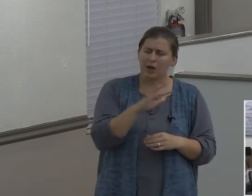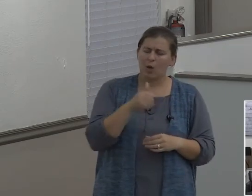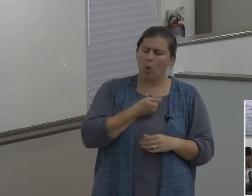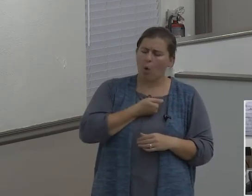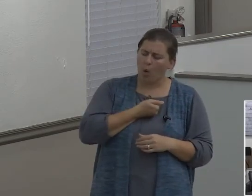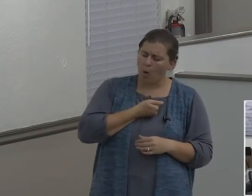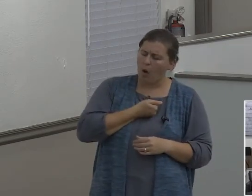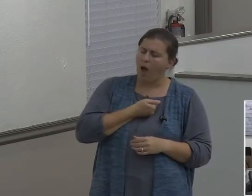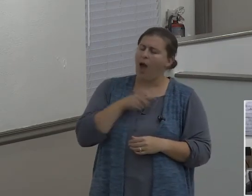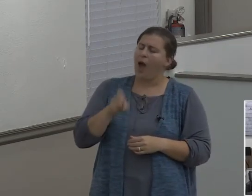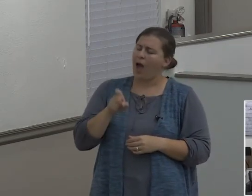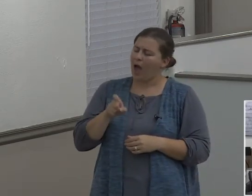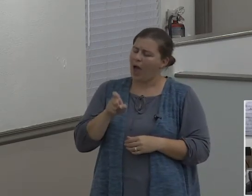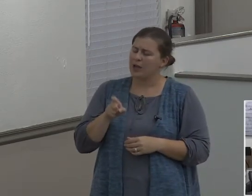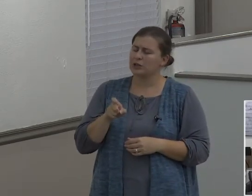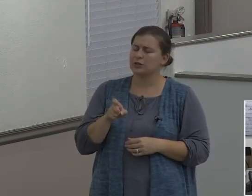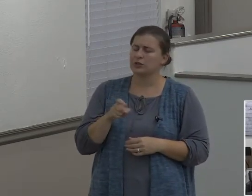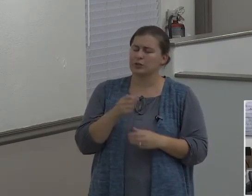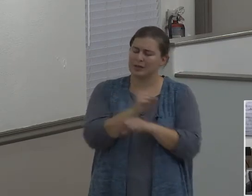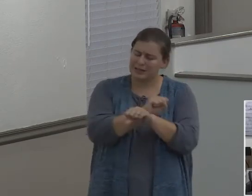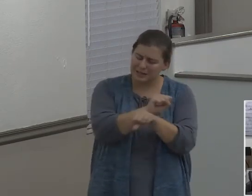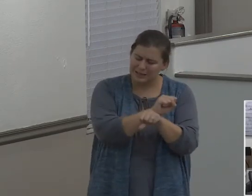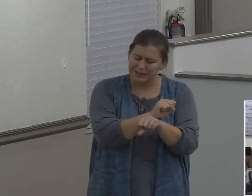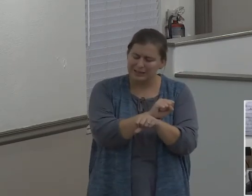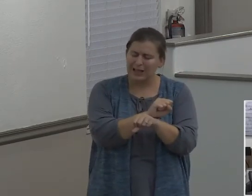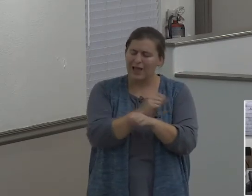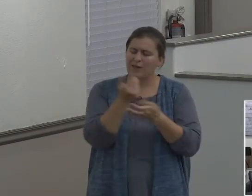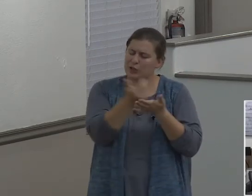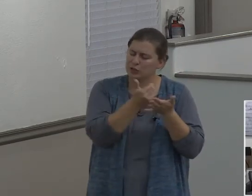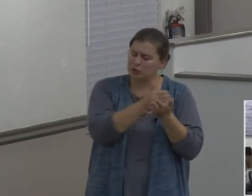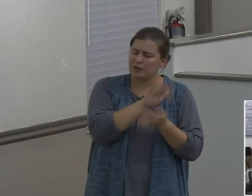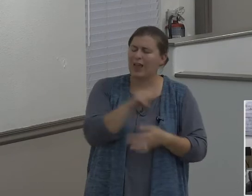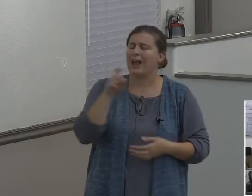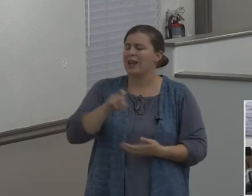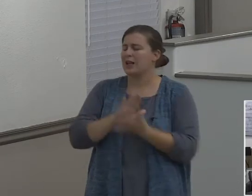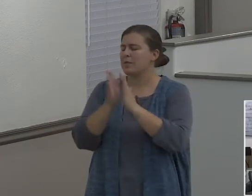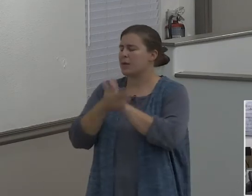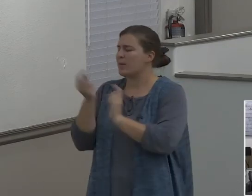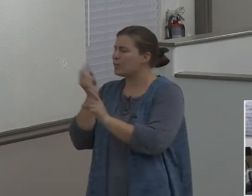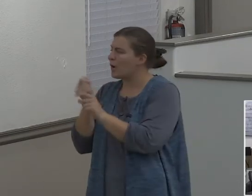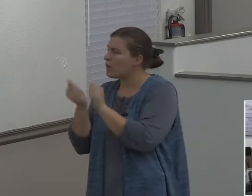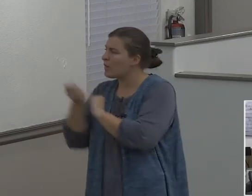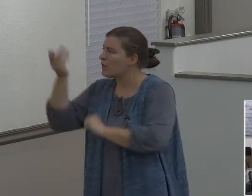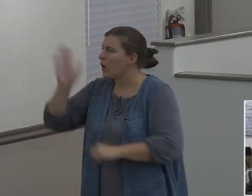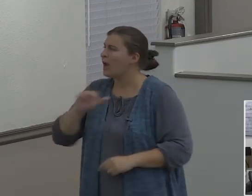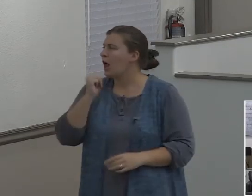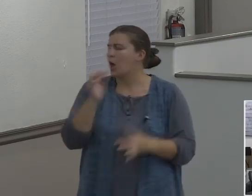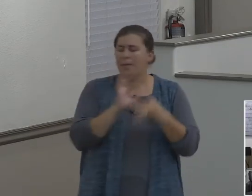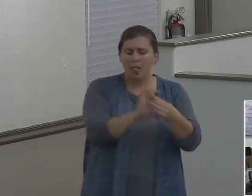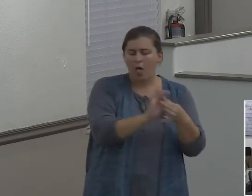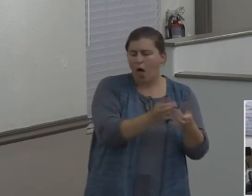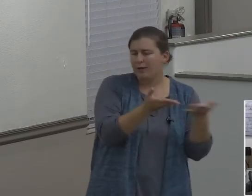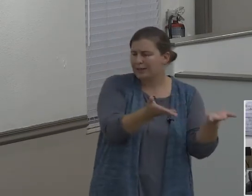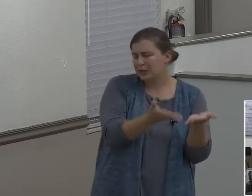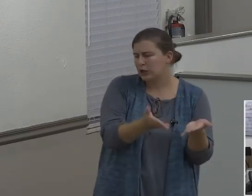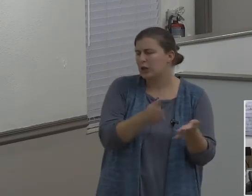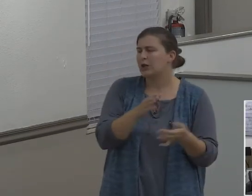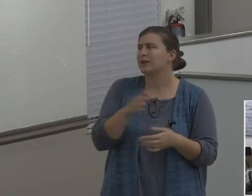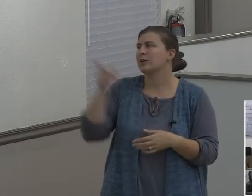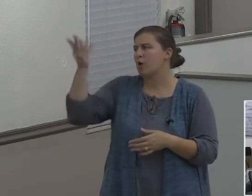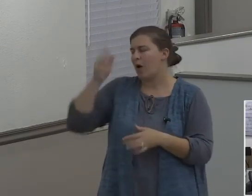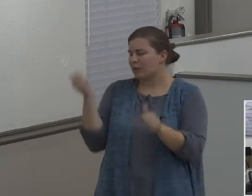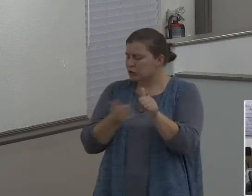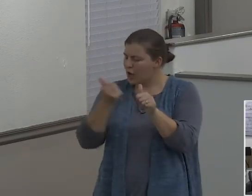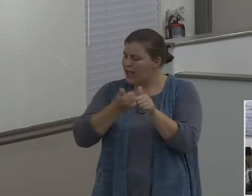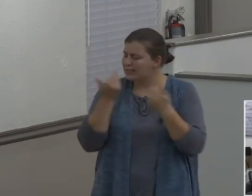what happened to me. I just, I tell you what, I need to get right with God. I don't belong here. This is the chastening hand of God trying to deal